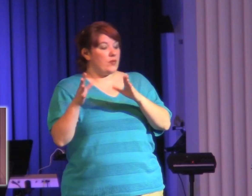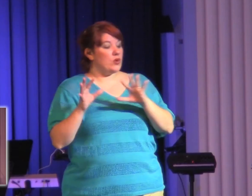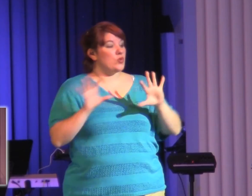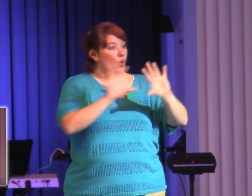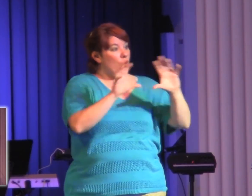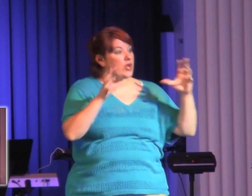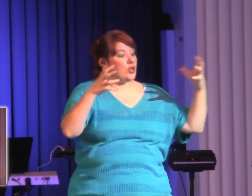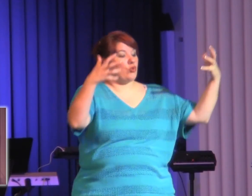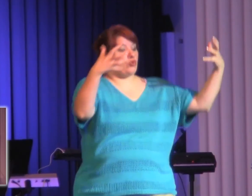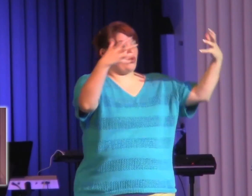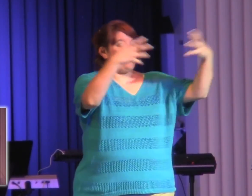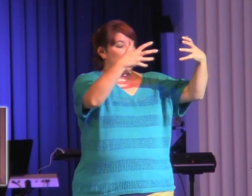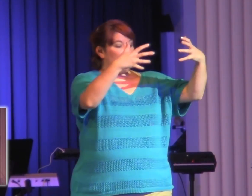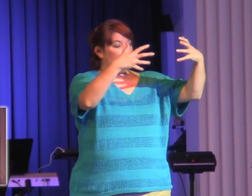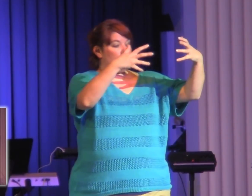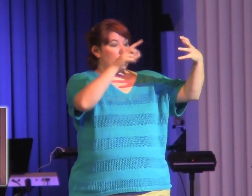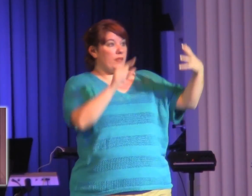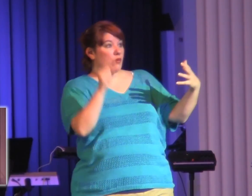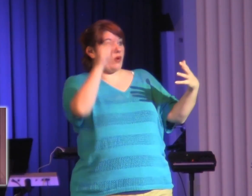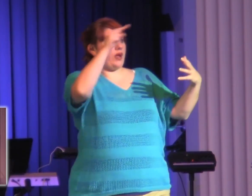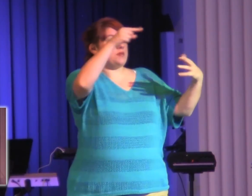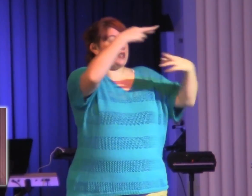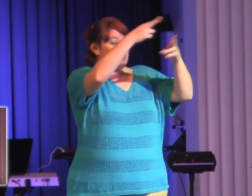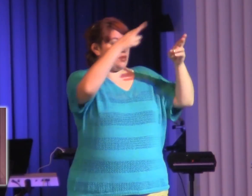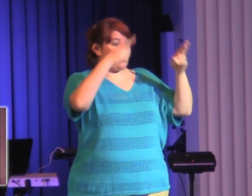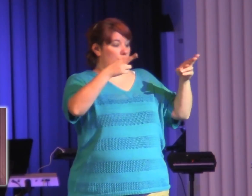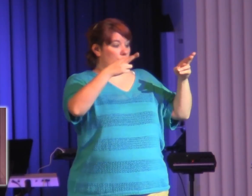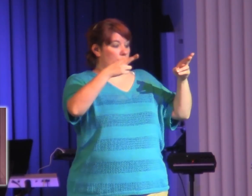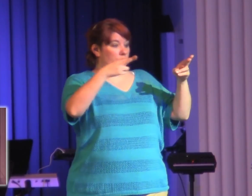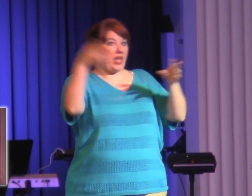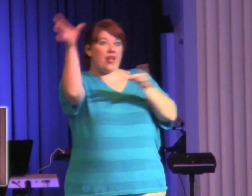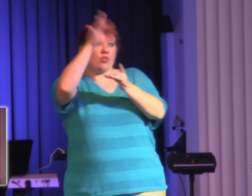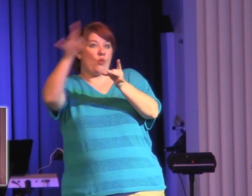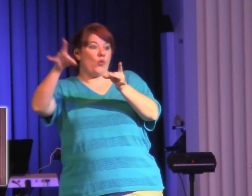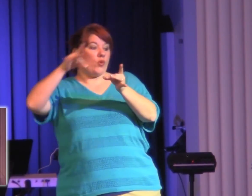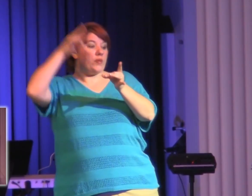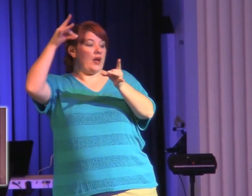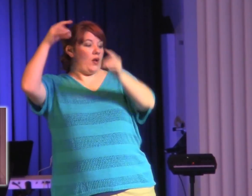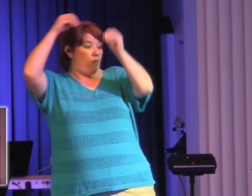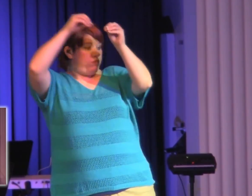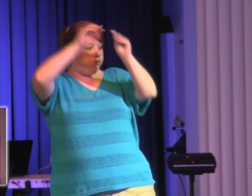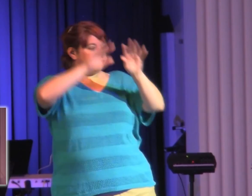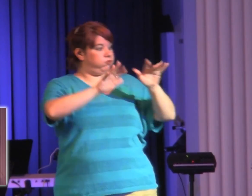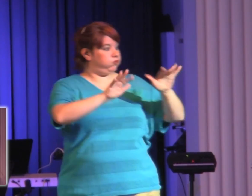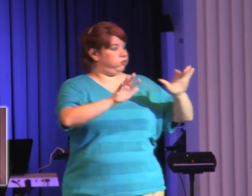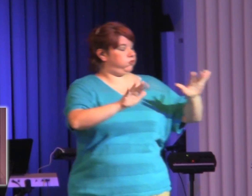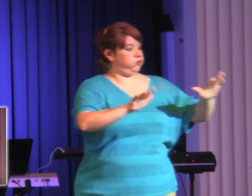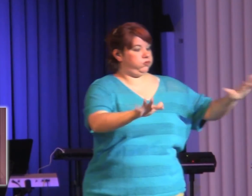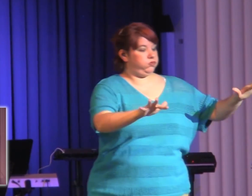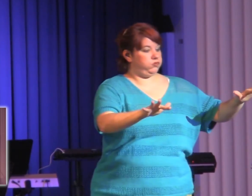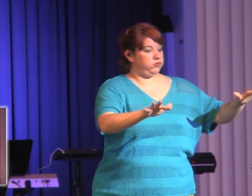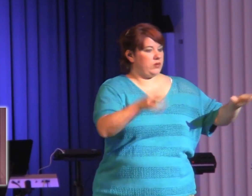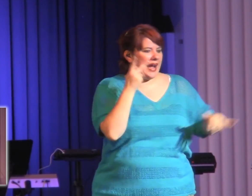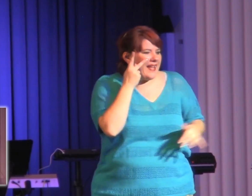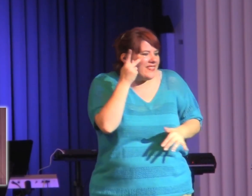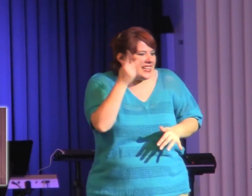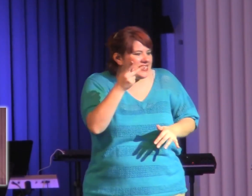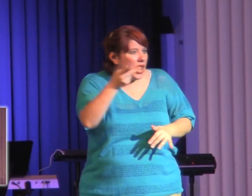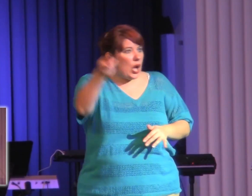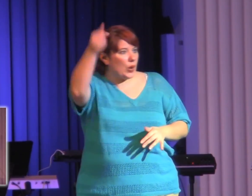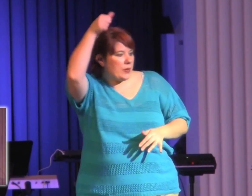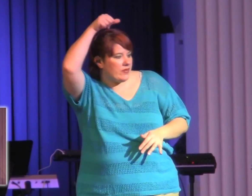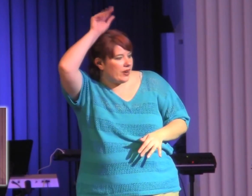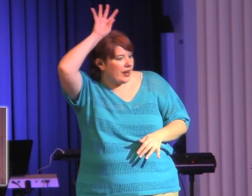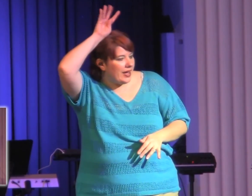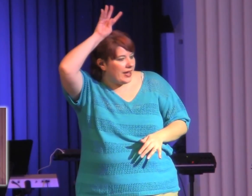sitting. They saw what seemed to be tongues of fire that separated and came to rest on each of them. All of them were filled with the